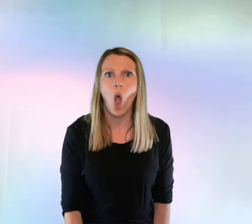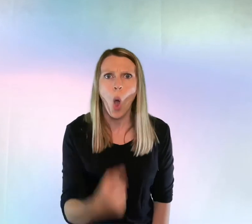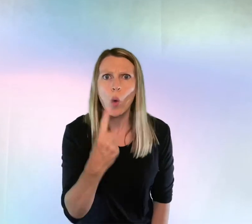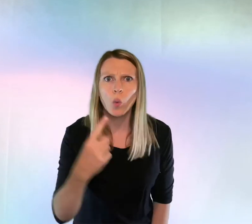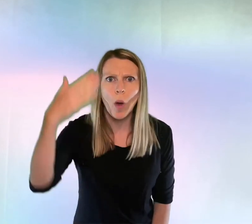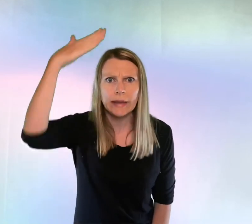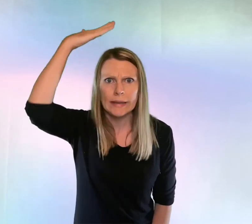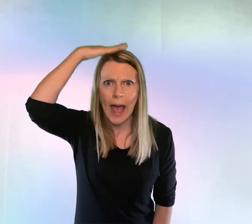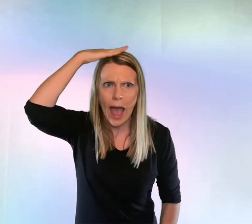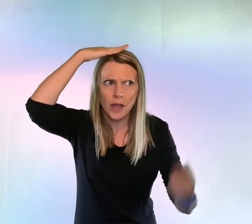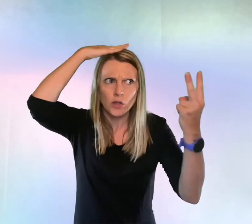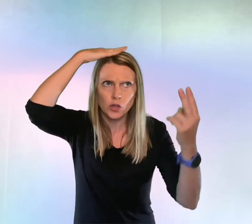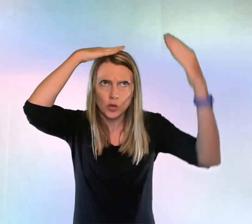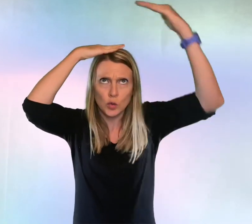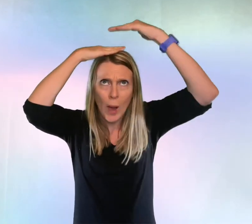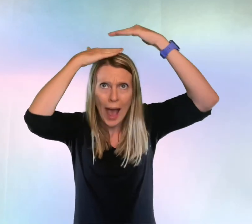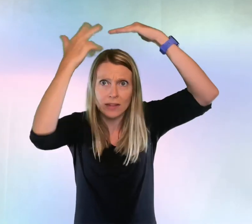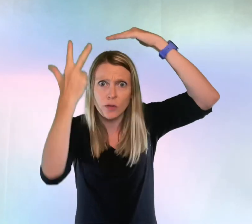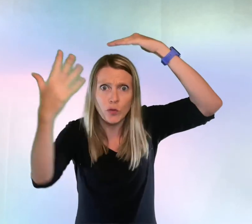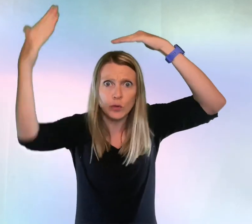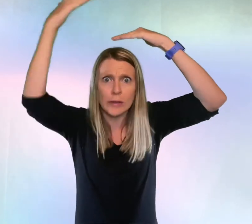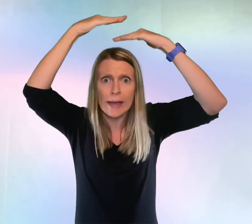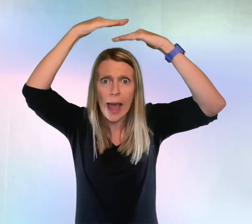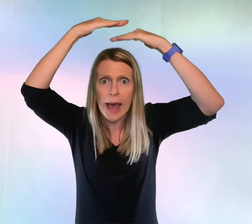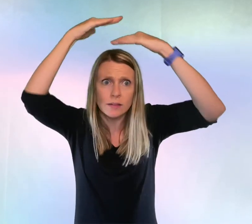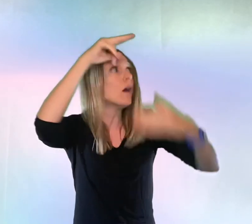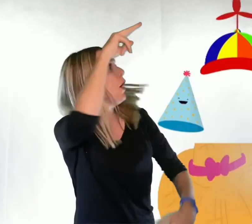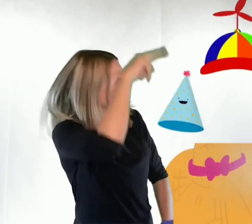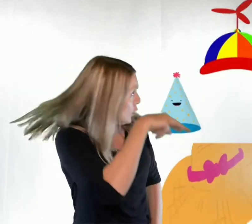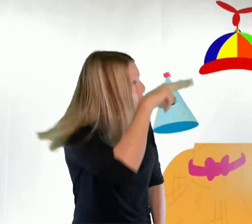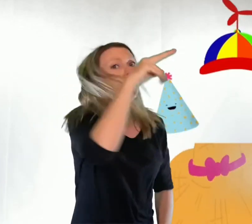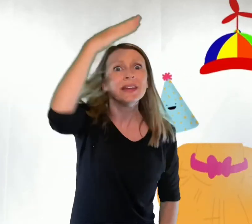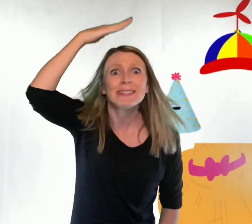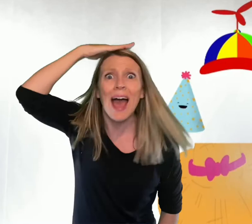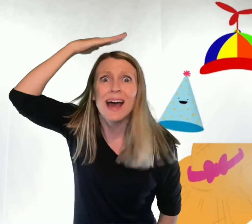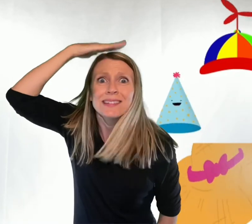One hat, two hats, three hats. Look at these hats.